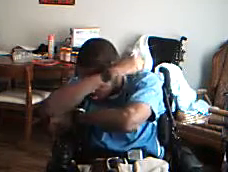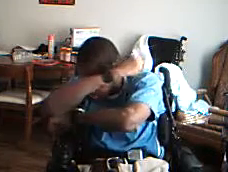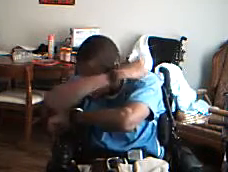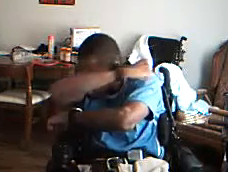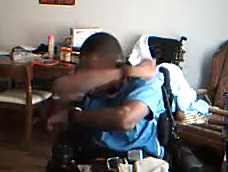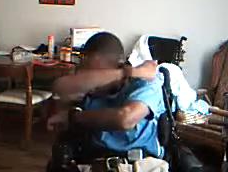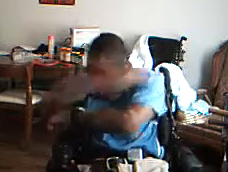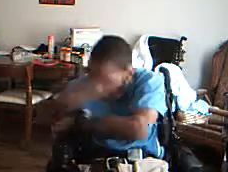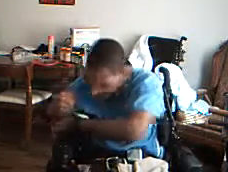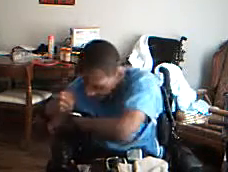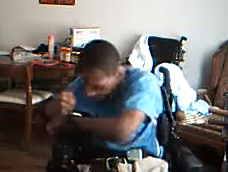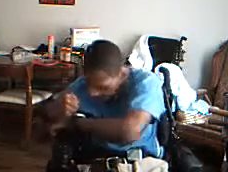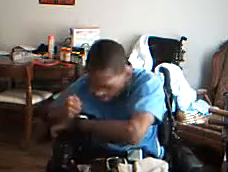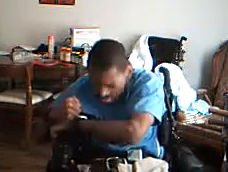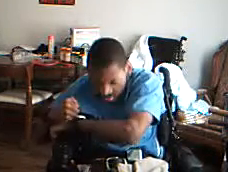Boom.